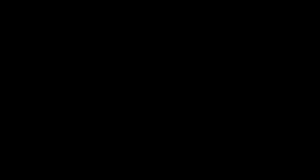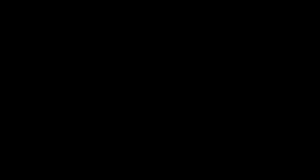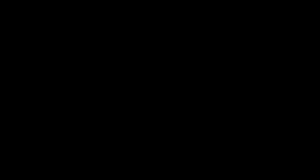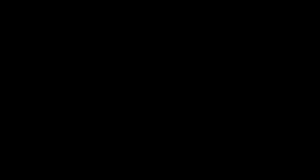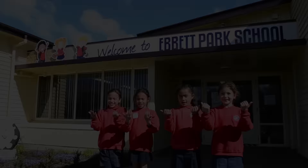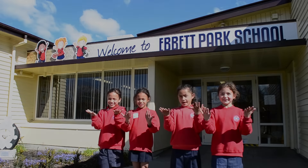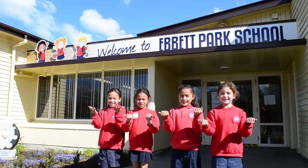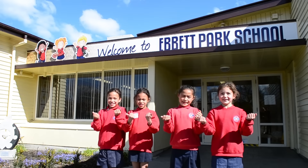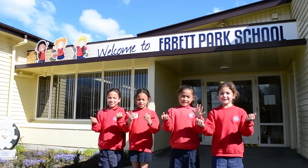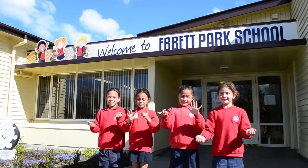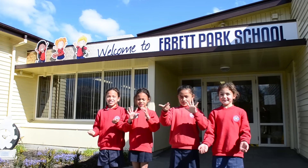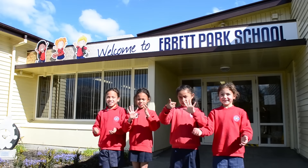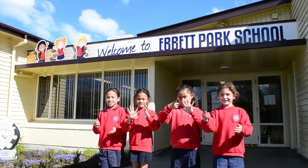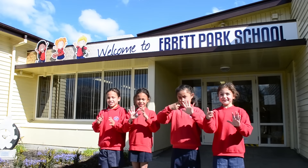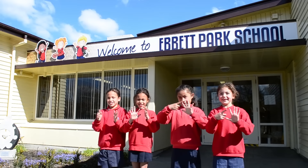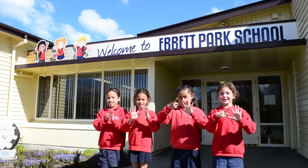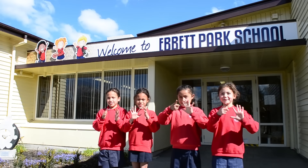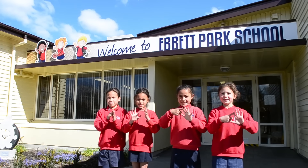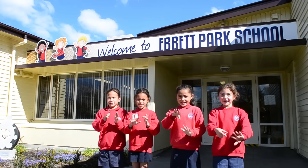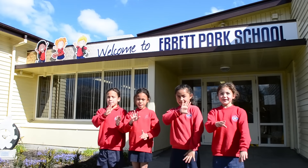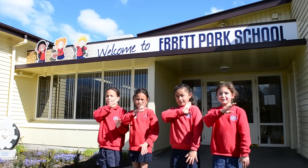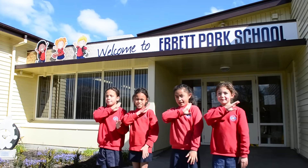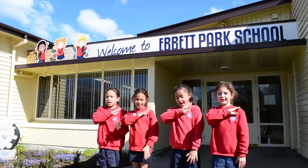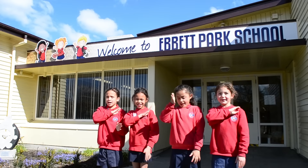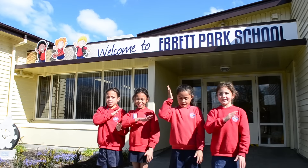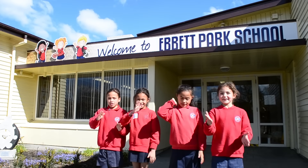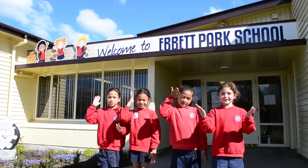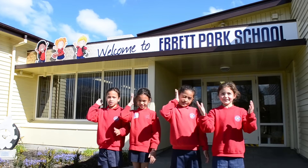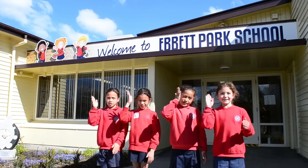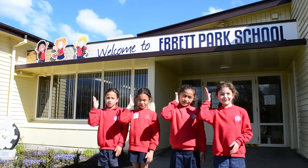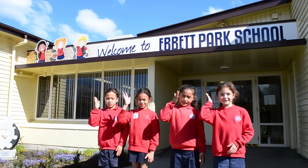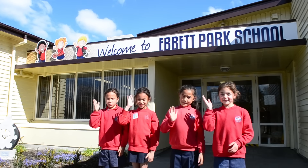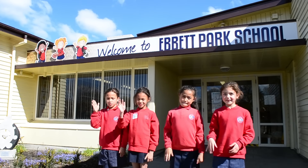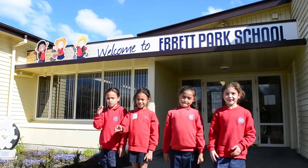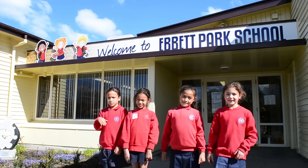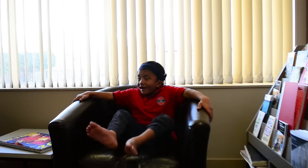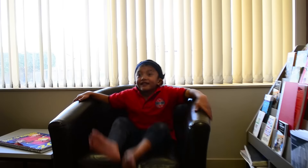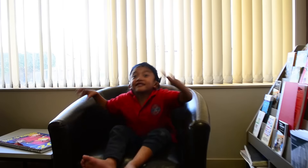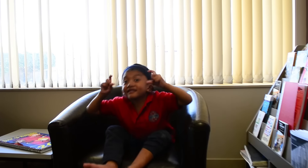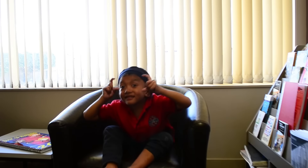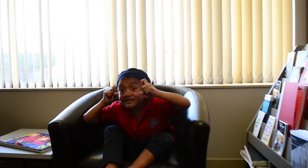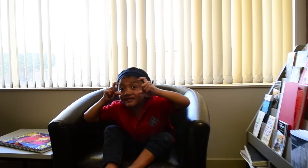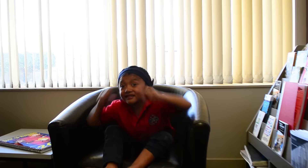Okay, let's take it back, so You